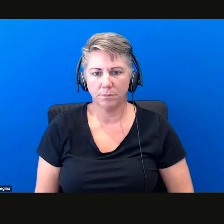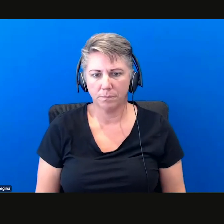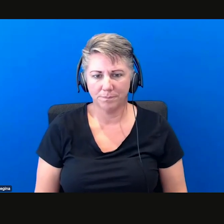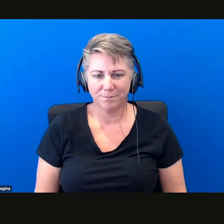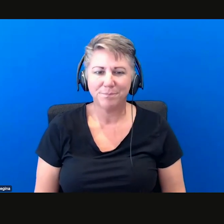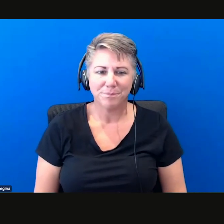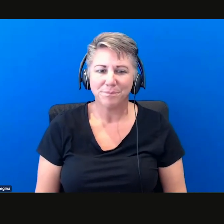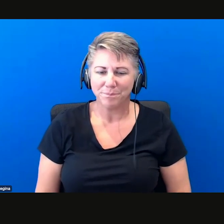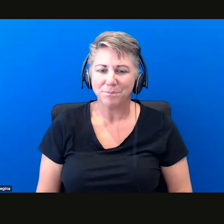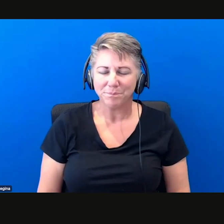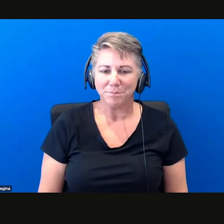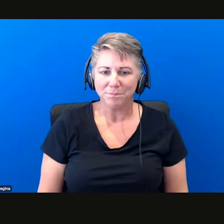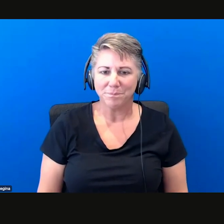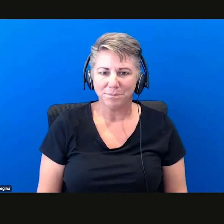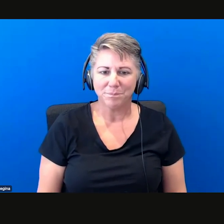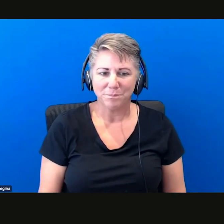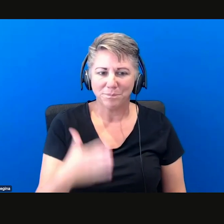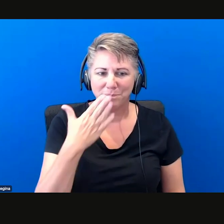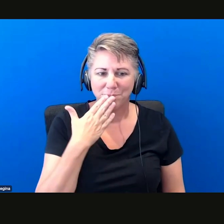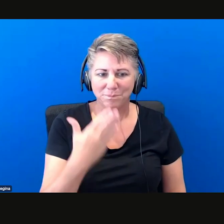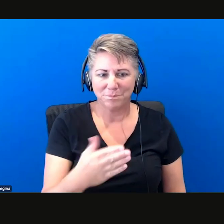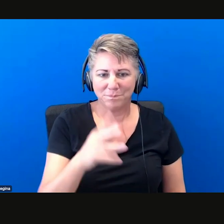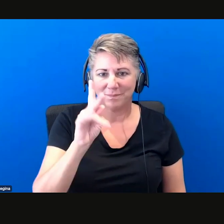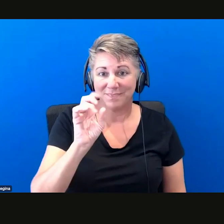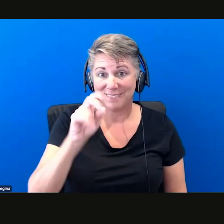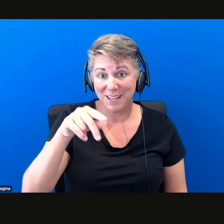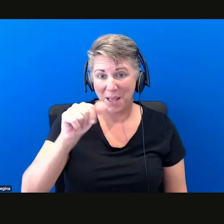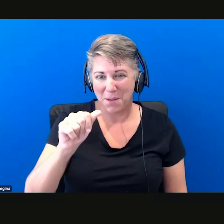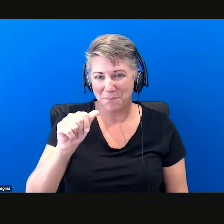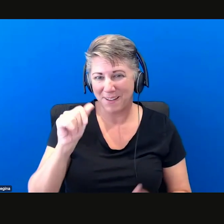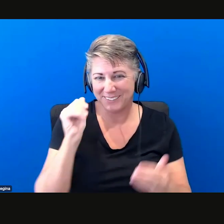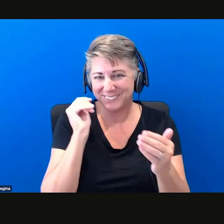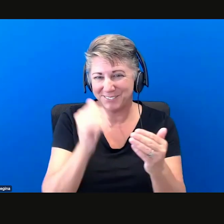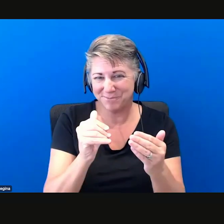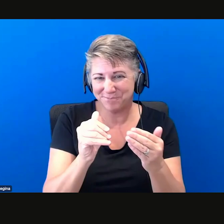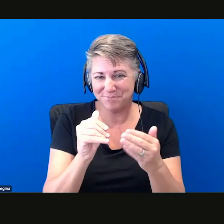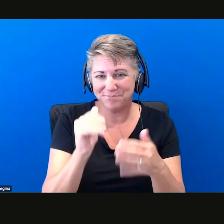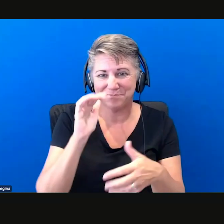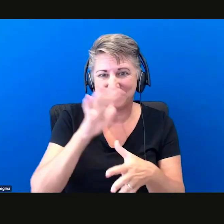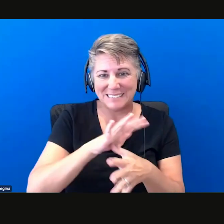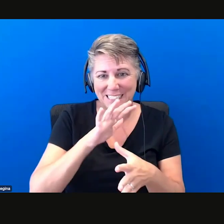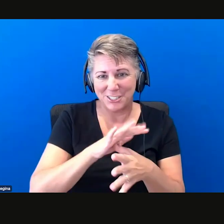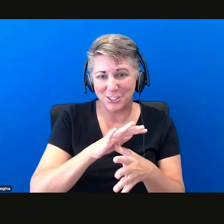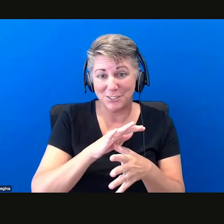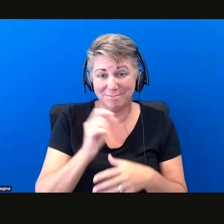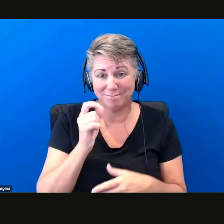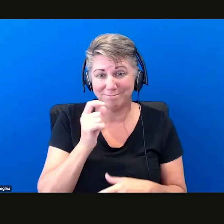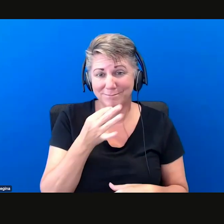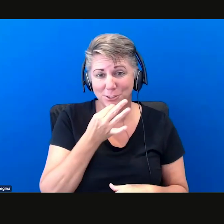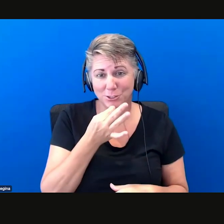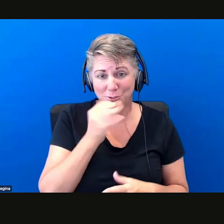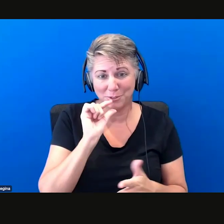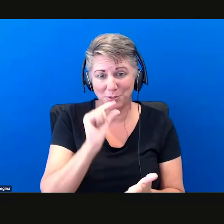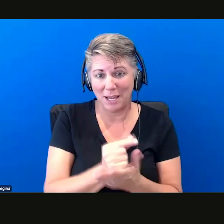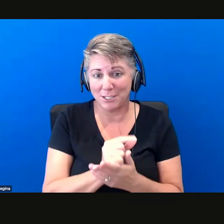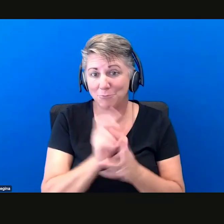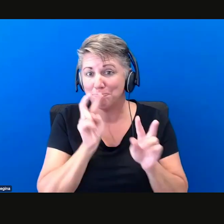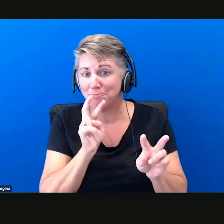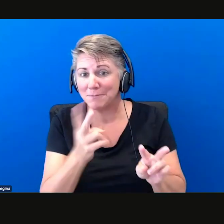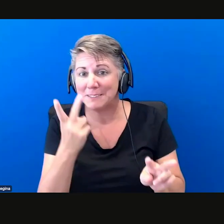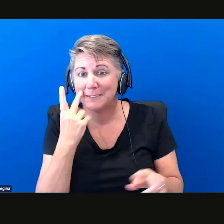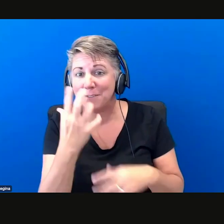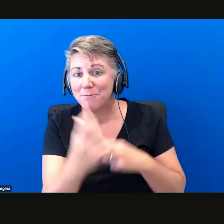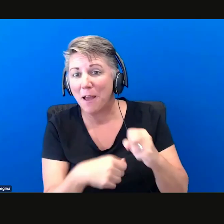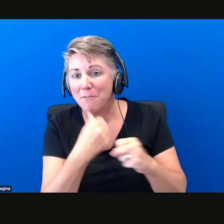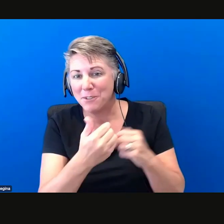mahalo nui kepa senior graduating excited to see what you do in the next five years same with you